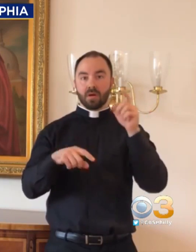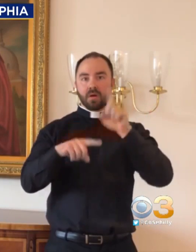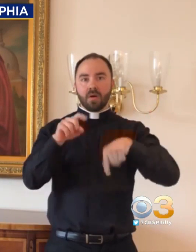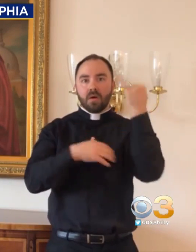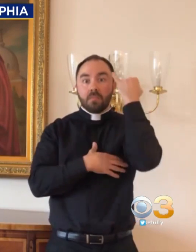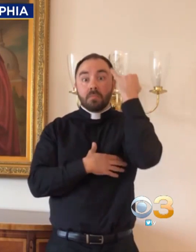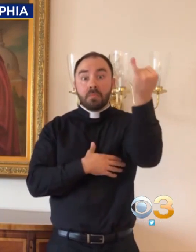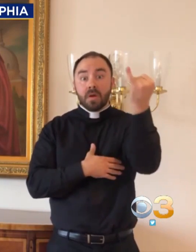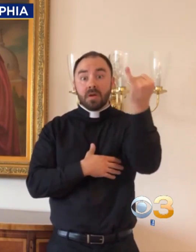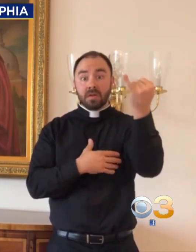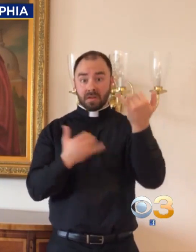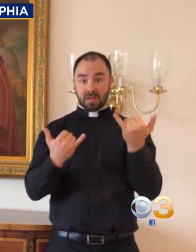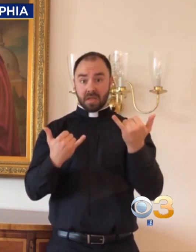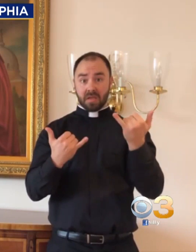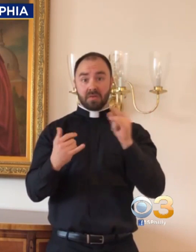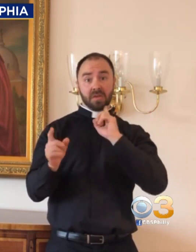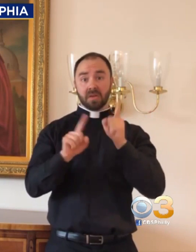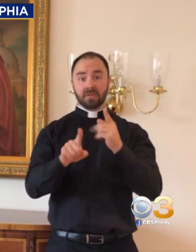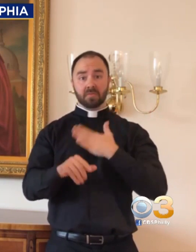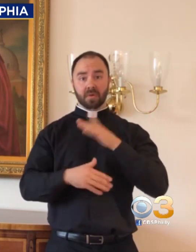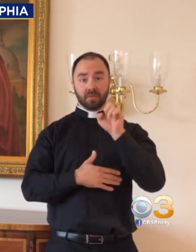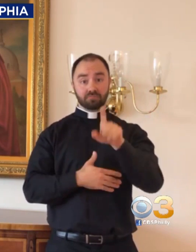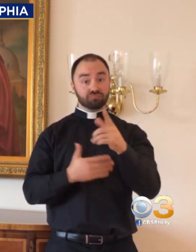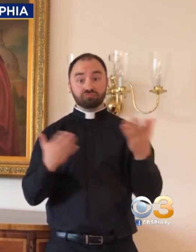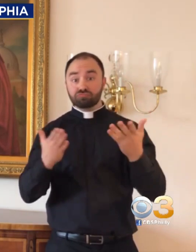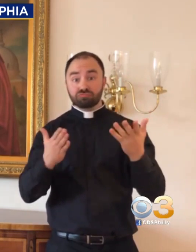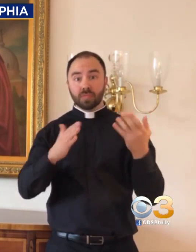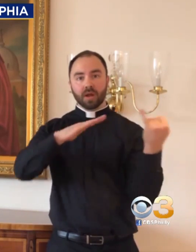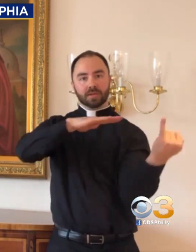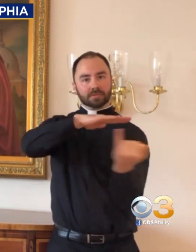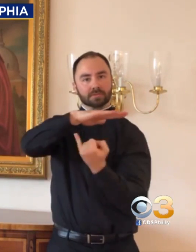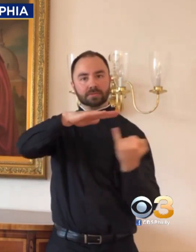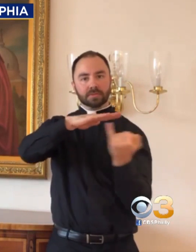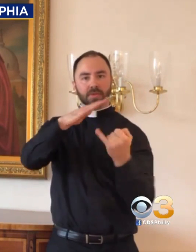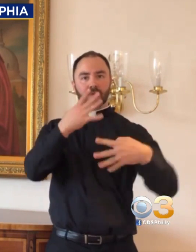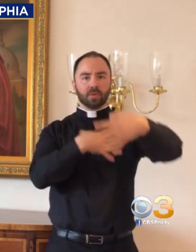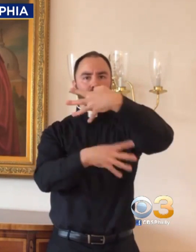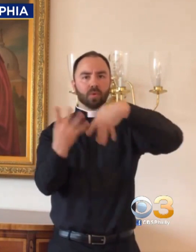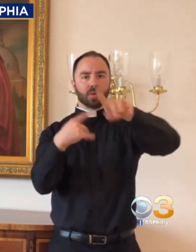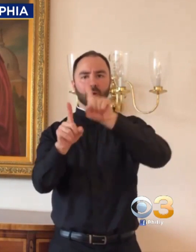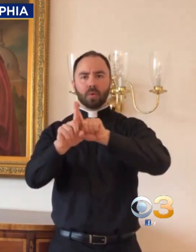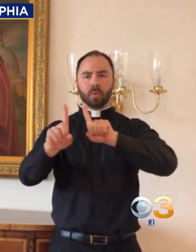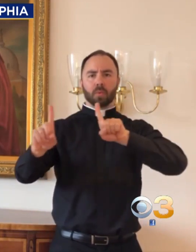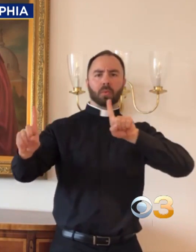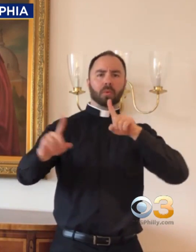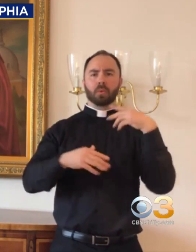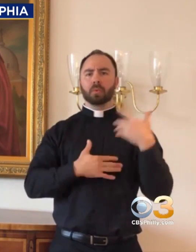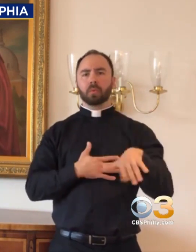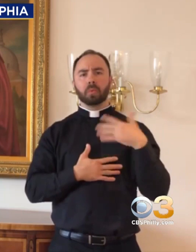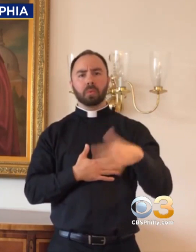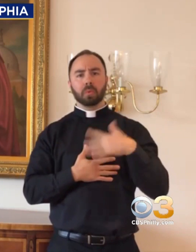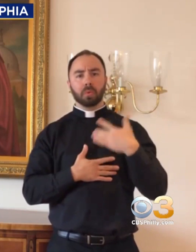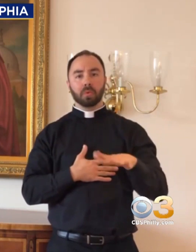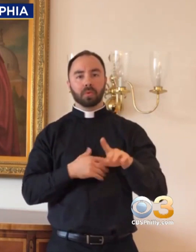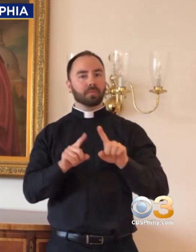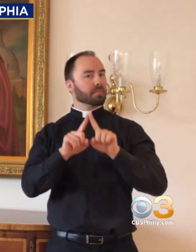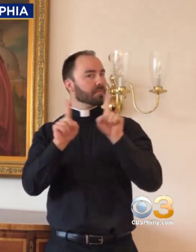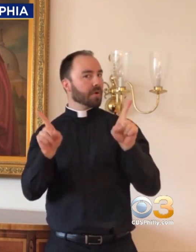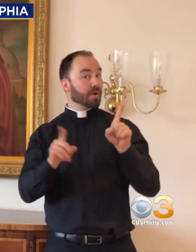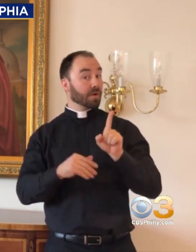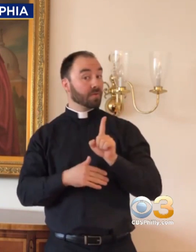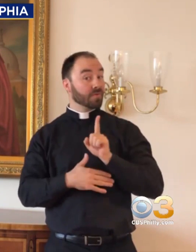I couldn't imagine that Lent would find us all here in isolation, quarantine, and social distance.